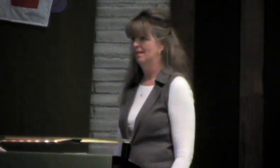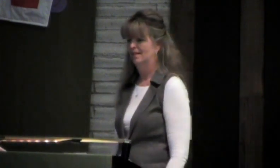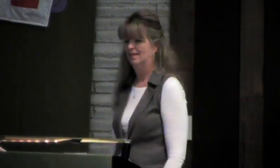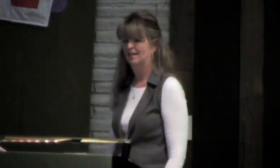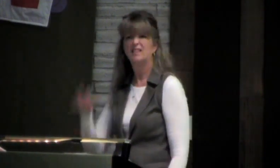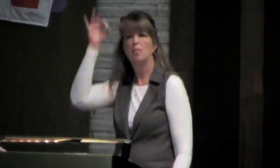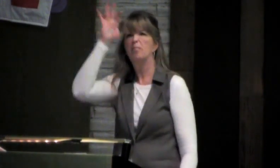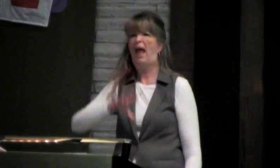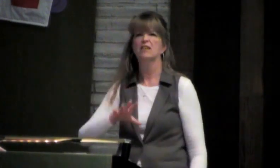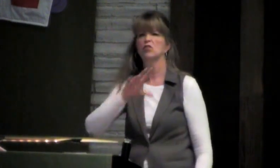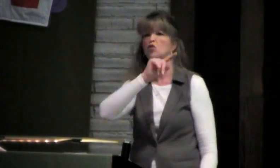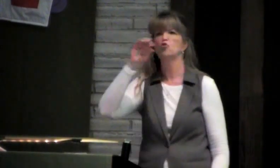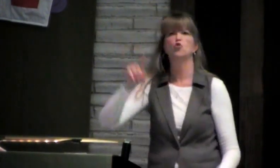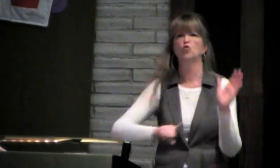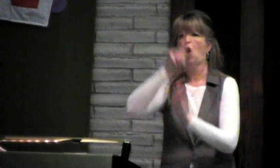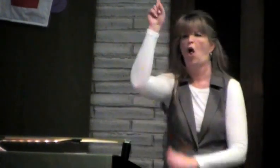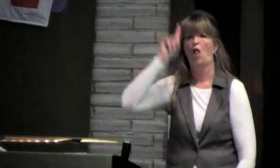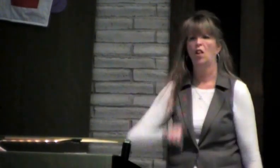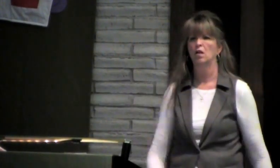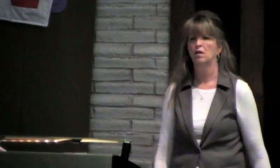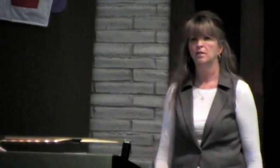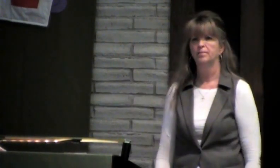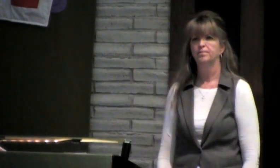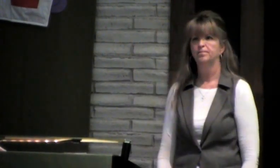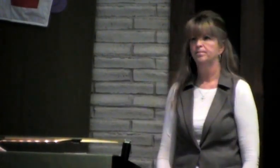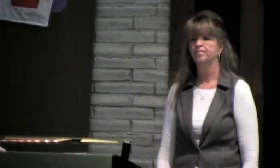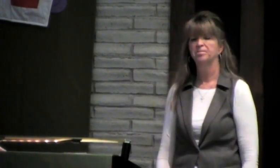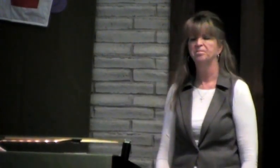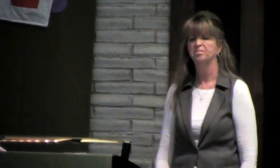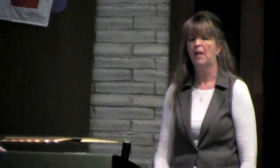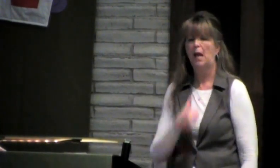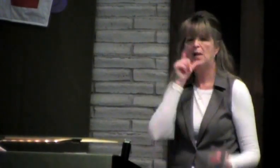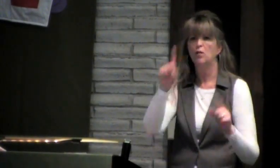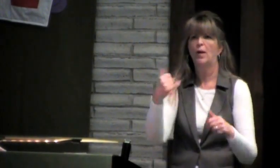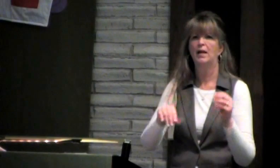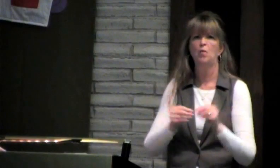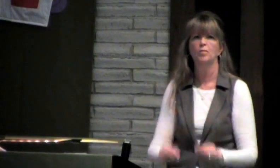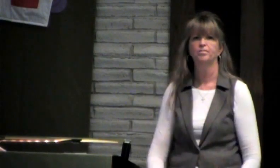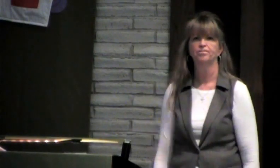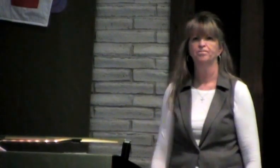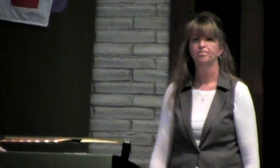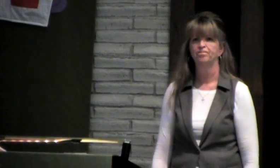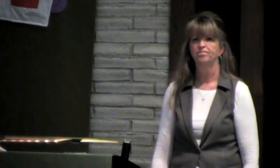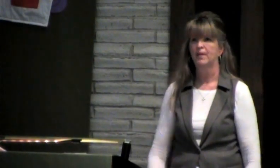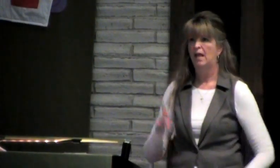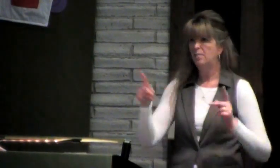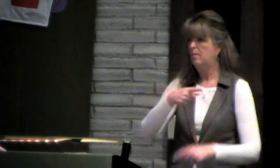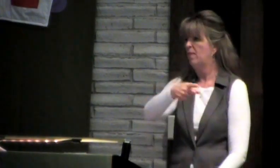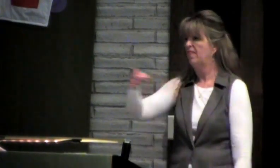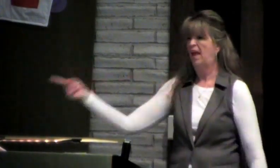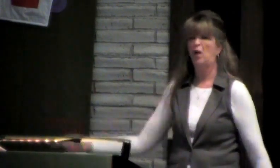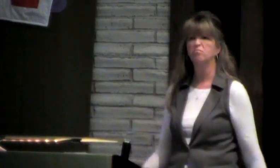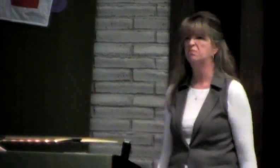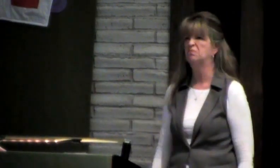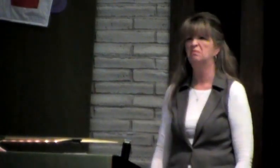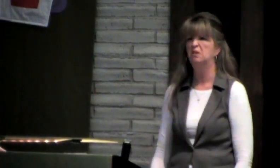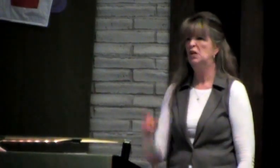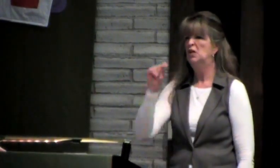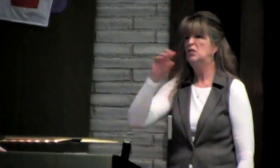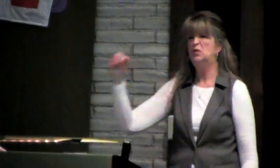hiding behind some kind of excuse. That pastor is too tall. I am not going to that church anymore. Those people